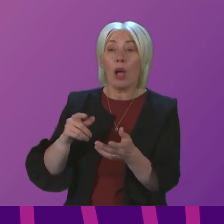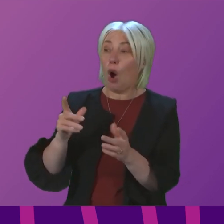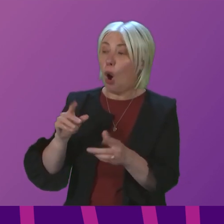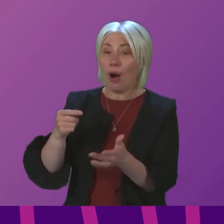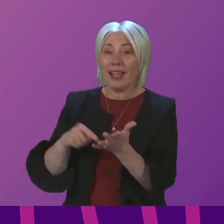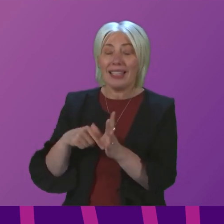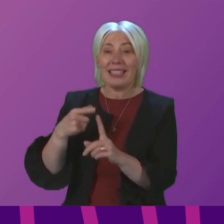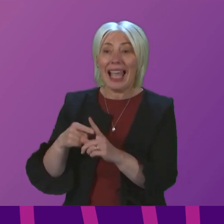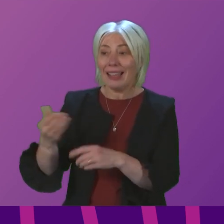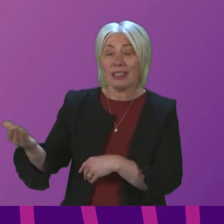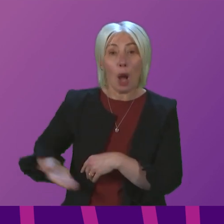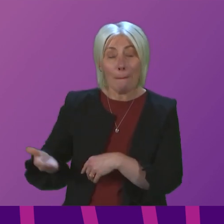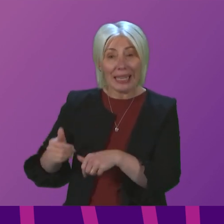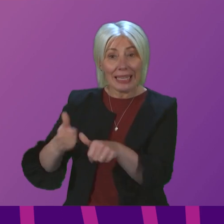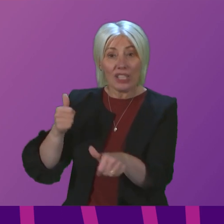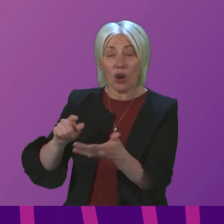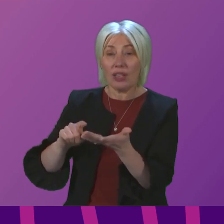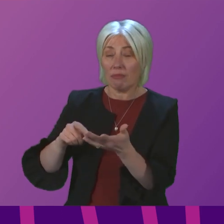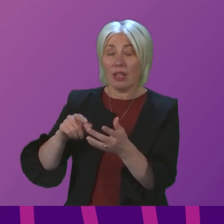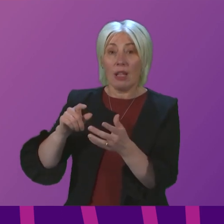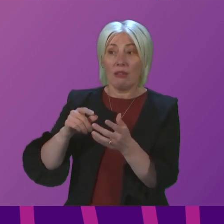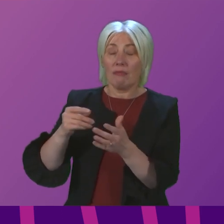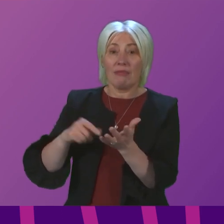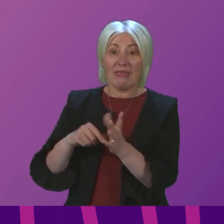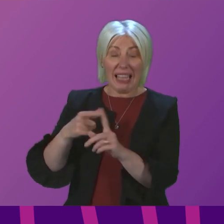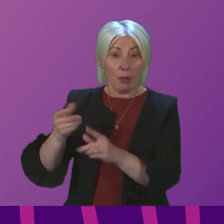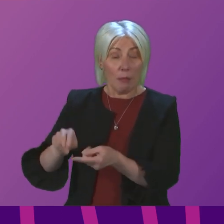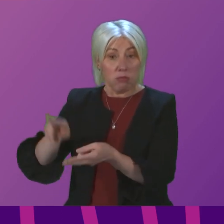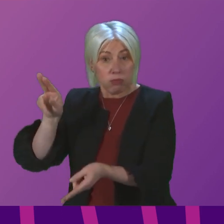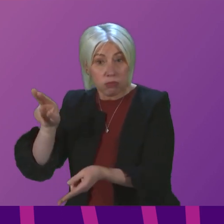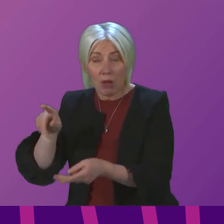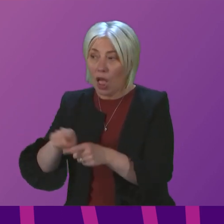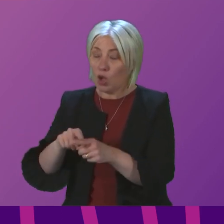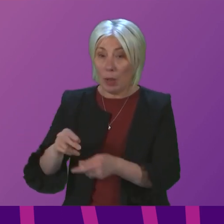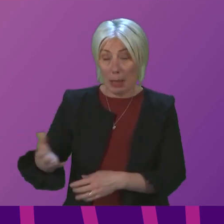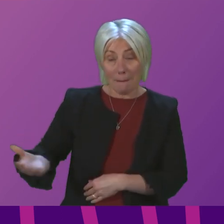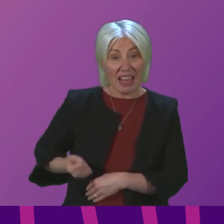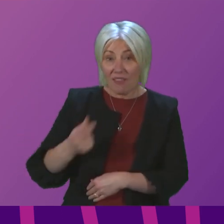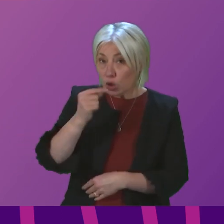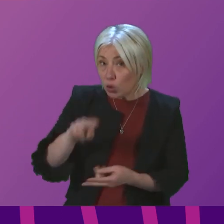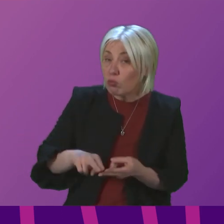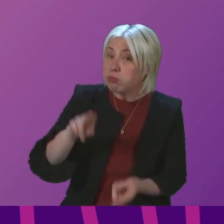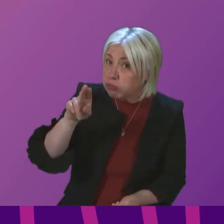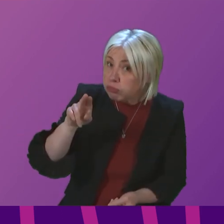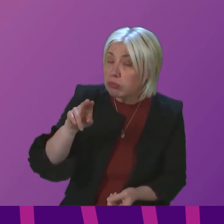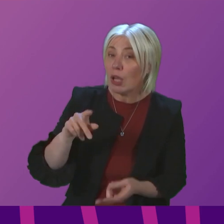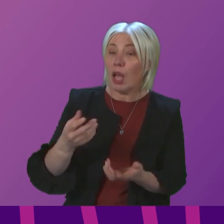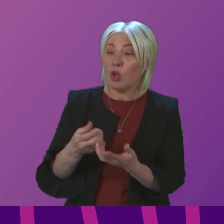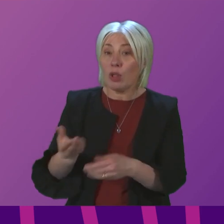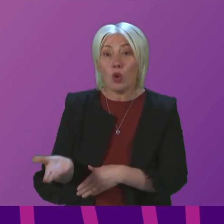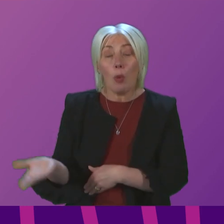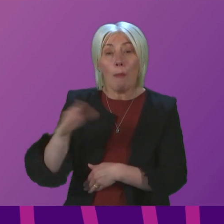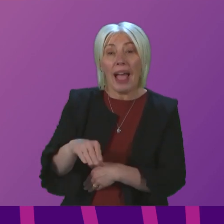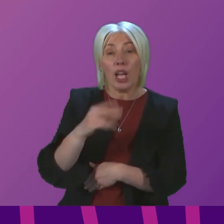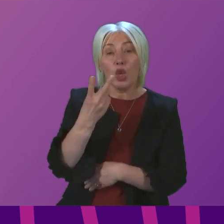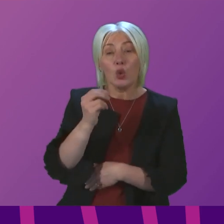on excess profits, not just energy companies. They could increase benefits, as we have done where we've been able to, and they could reinstate the £20